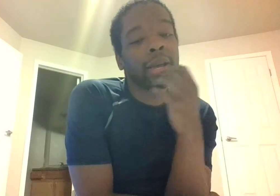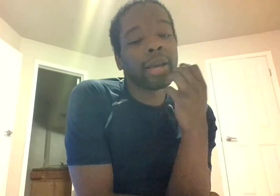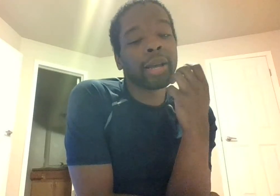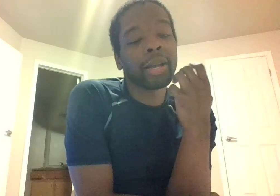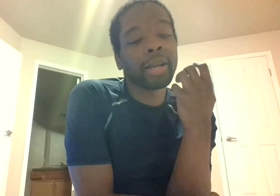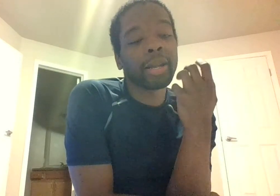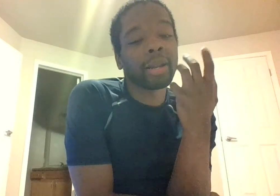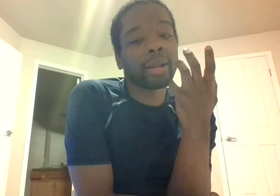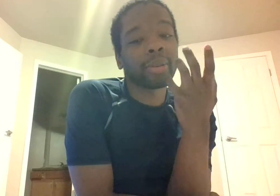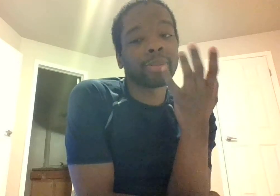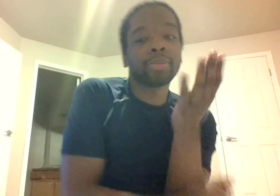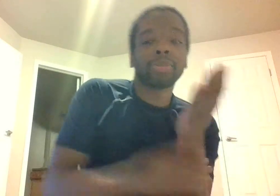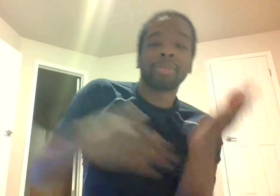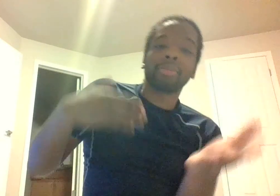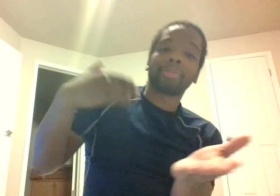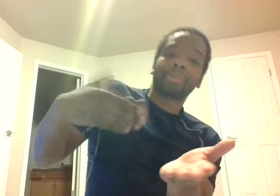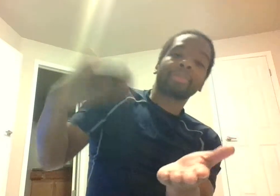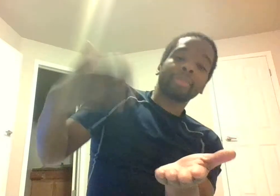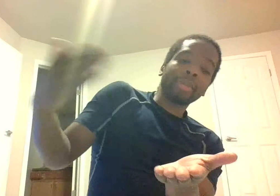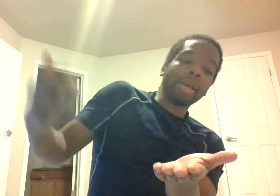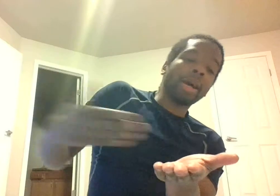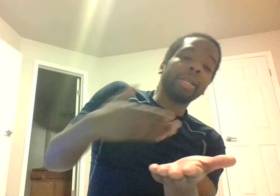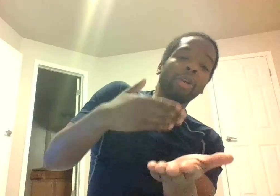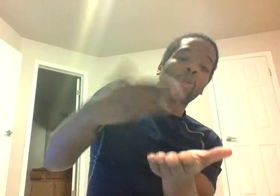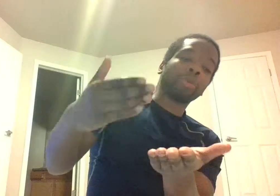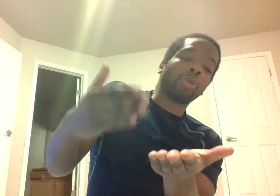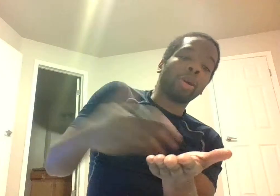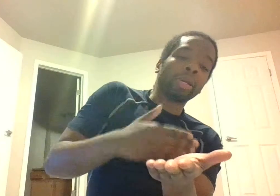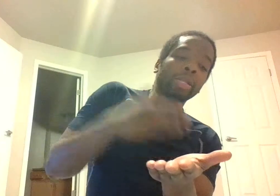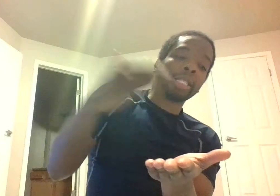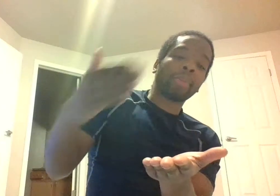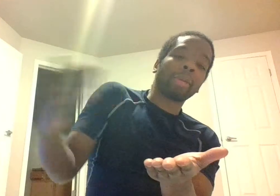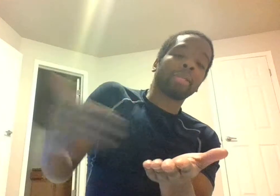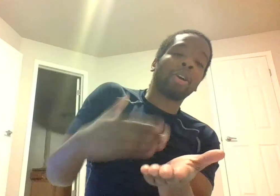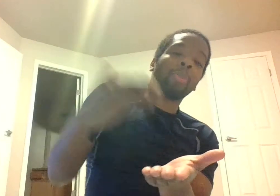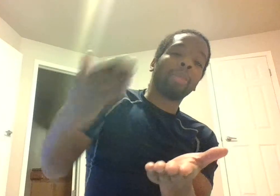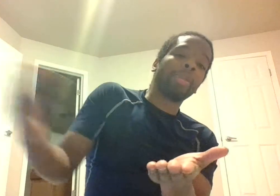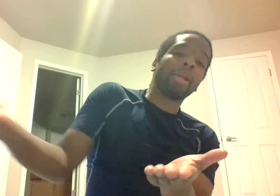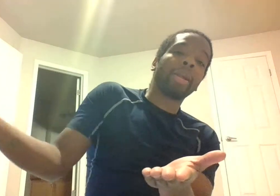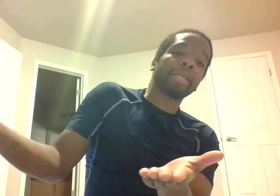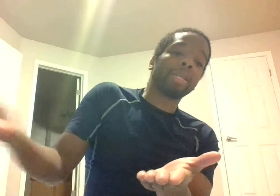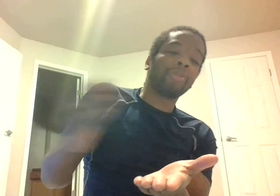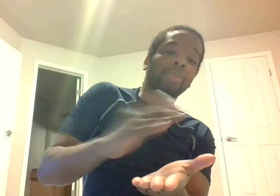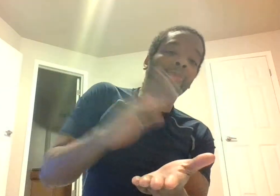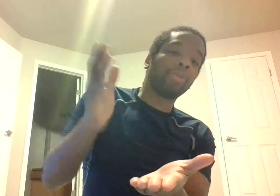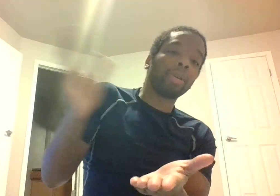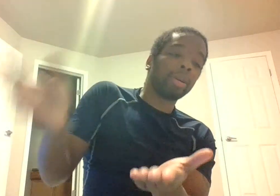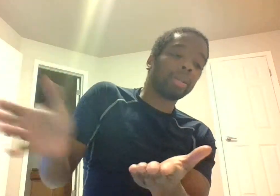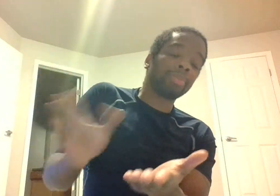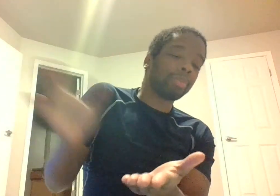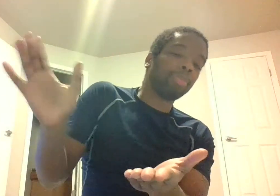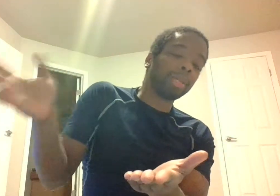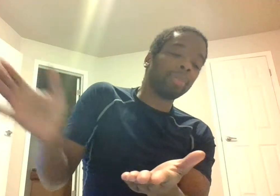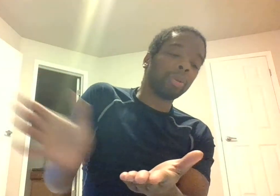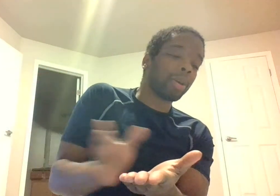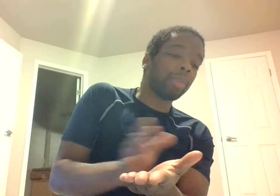I didn't waste water septic install probably not a stuff before and bustable grab